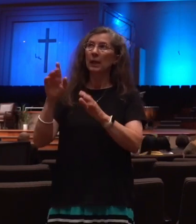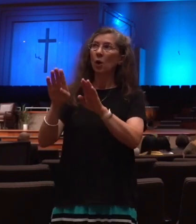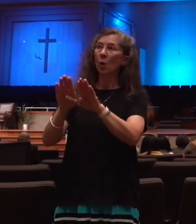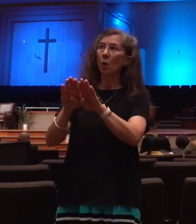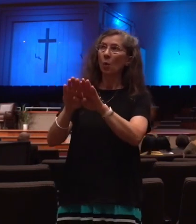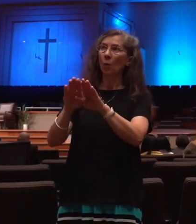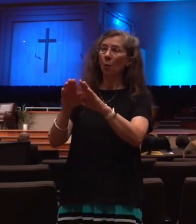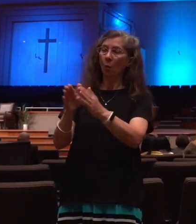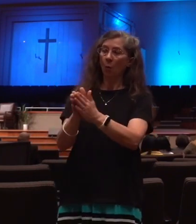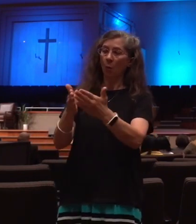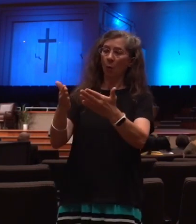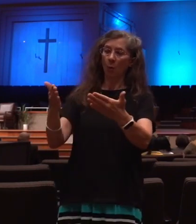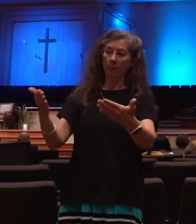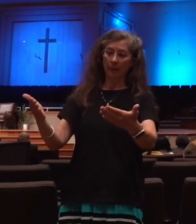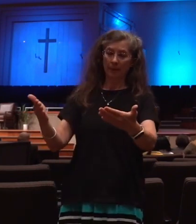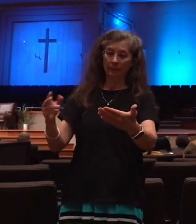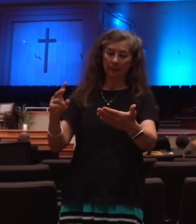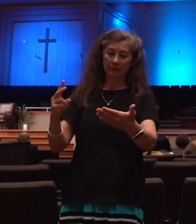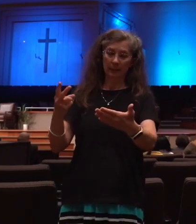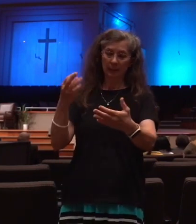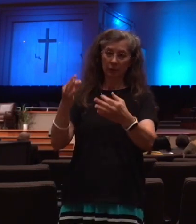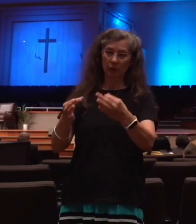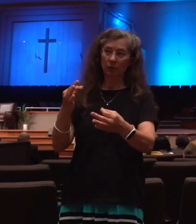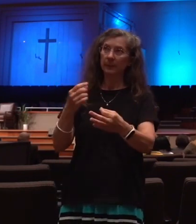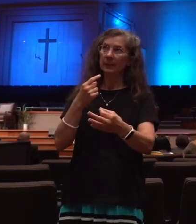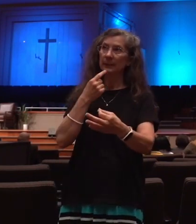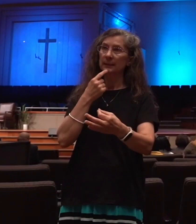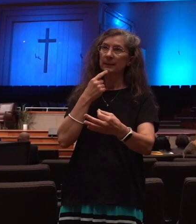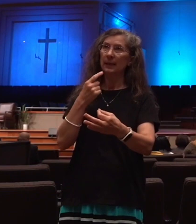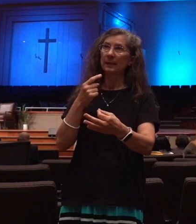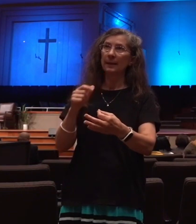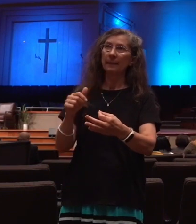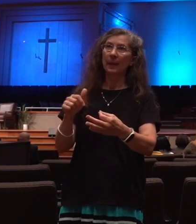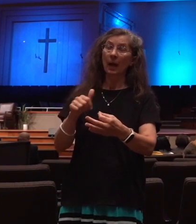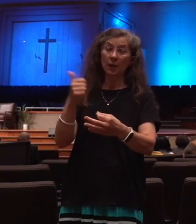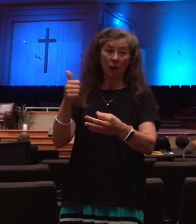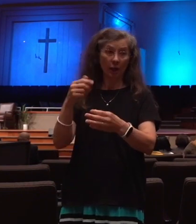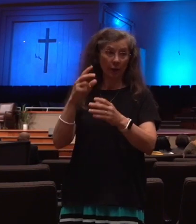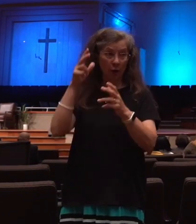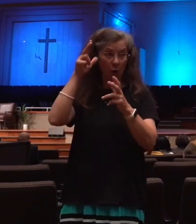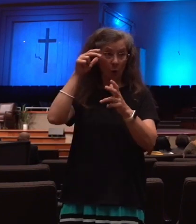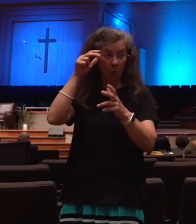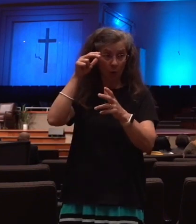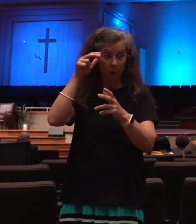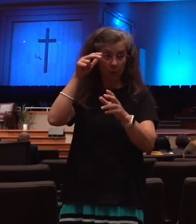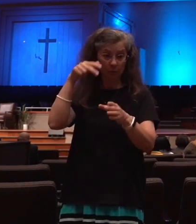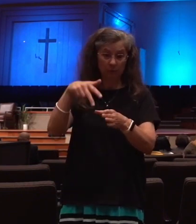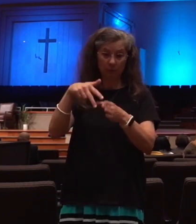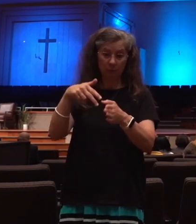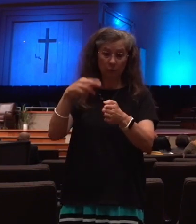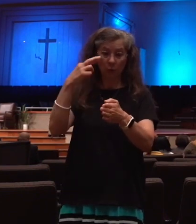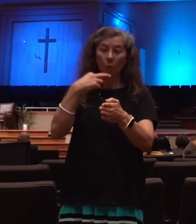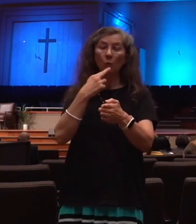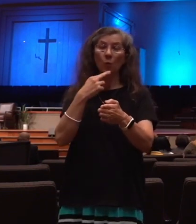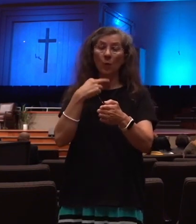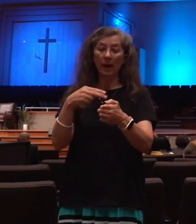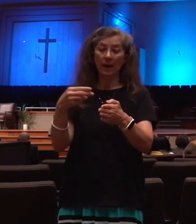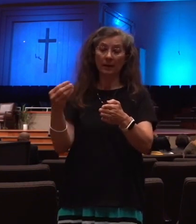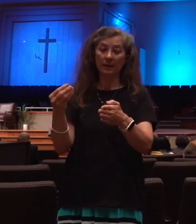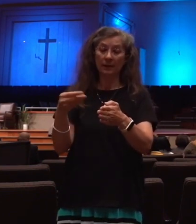beast say, come and see. And there went out another horse that was red, and power was given to him that sat up there